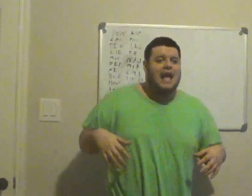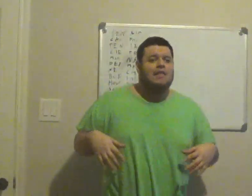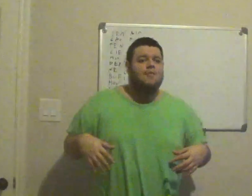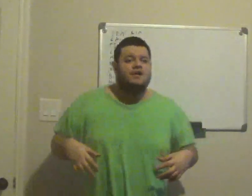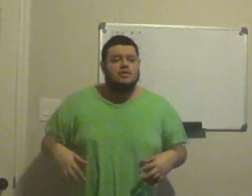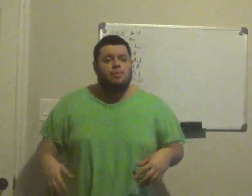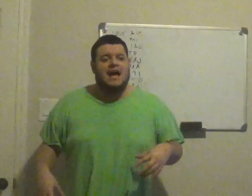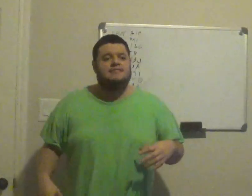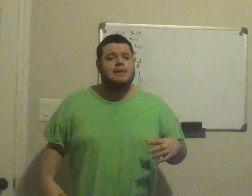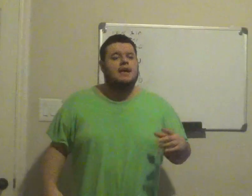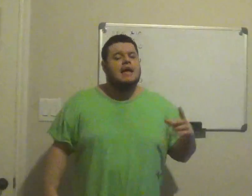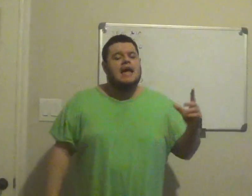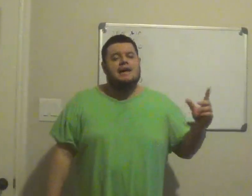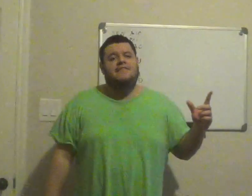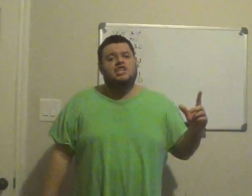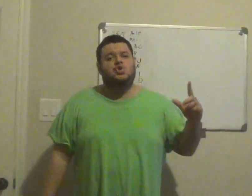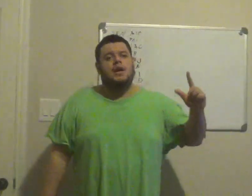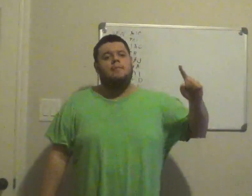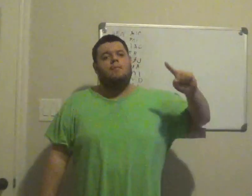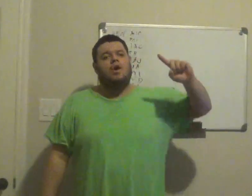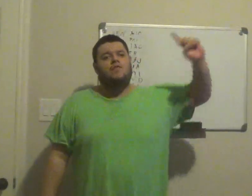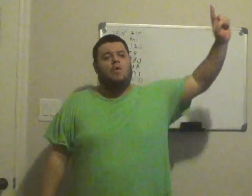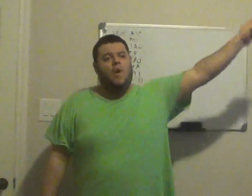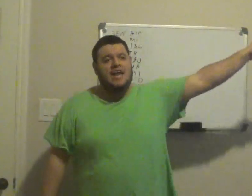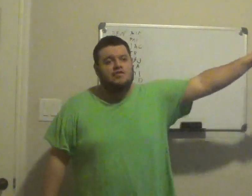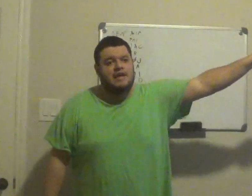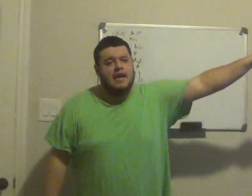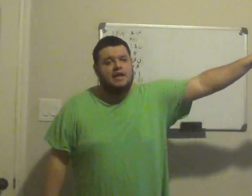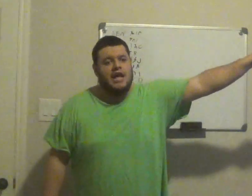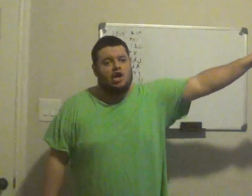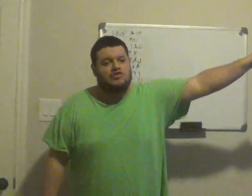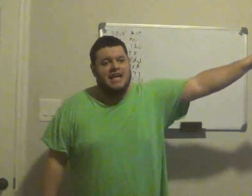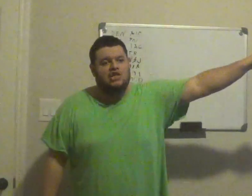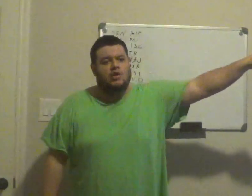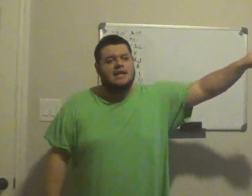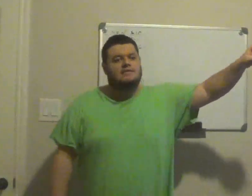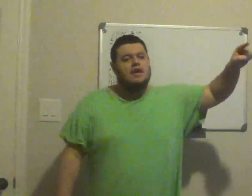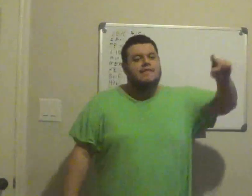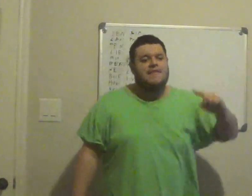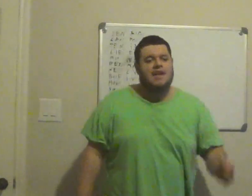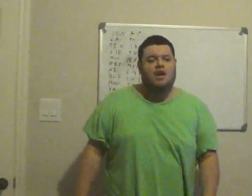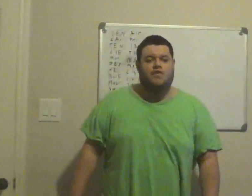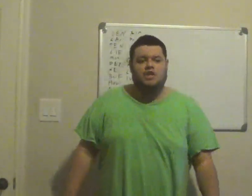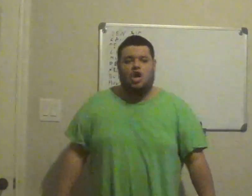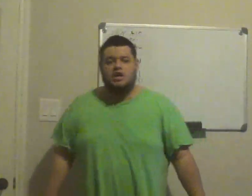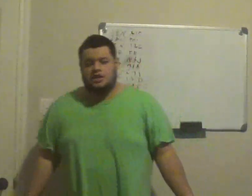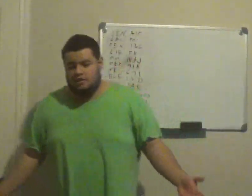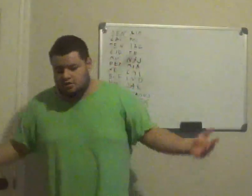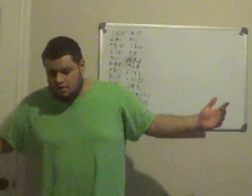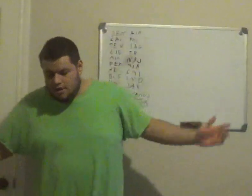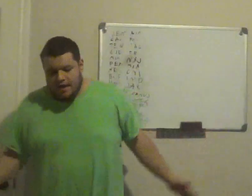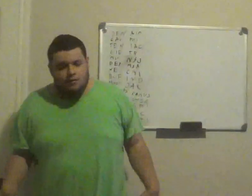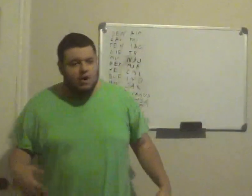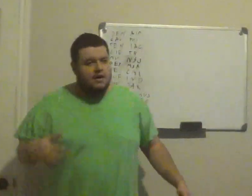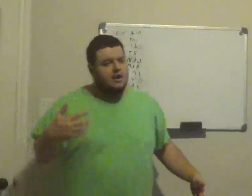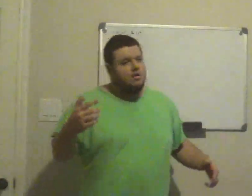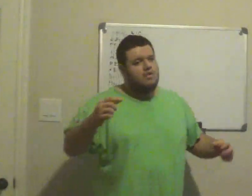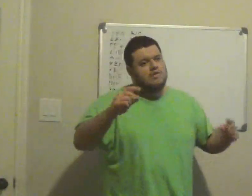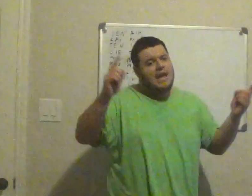hell, it wouldn't surprise me, if they're cheering more for the Raiders, than they are for the Chargers, what, you know, they